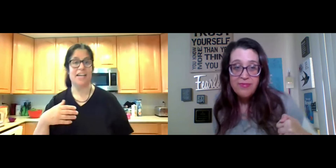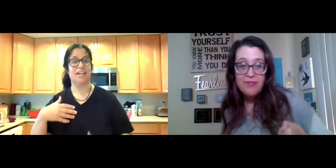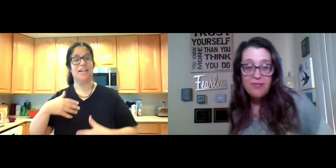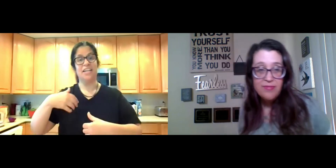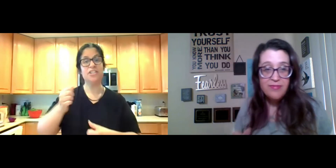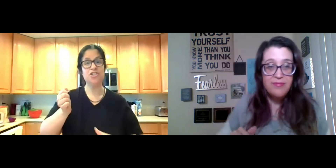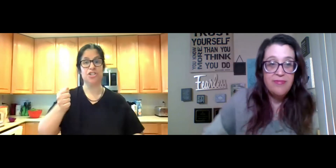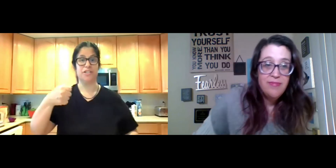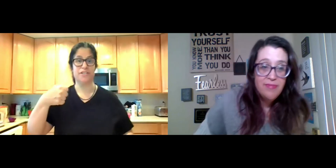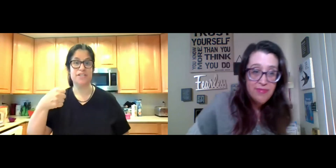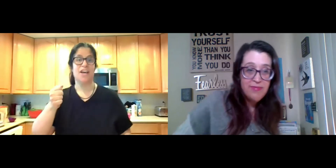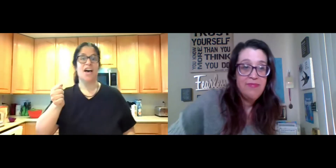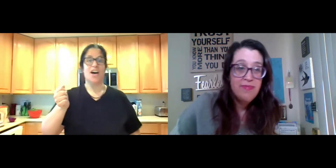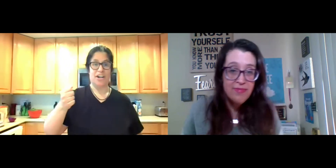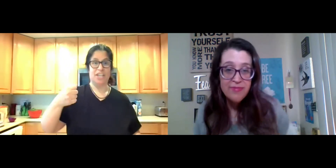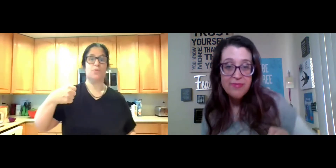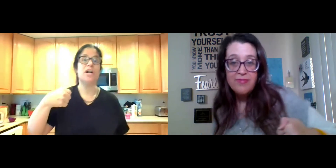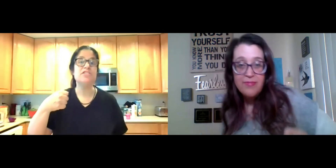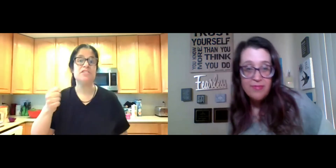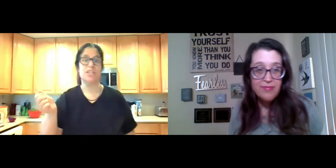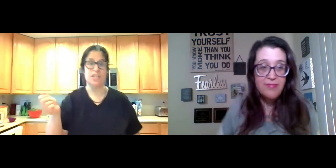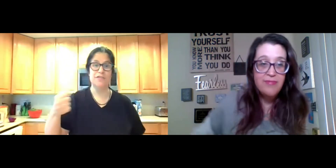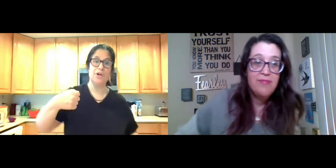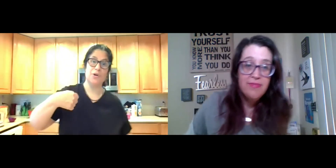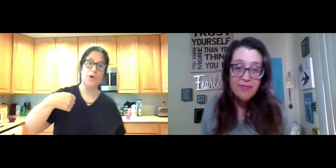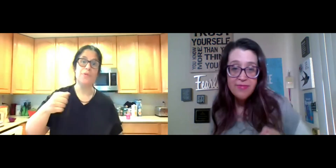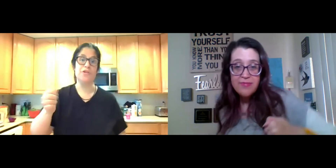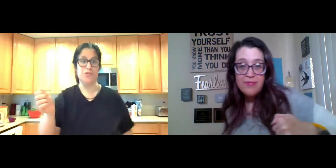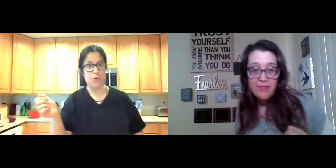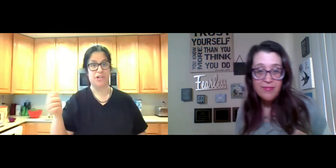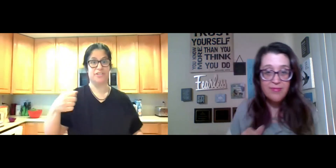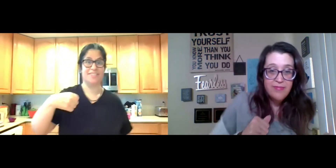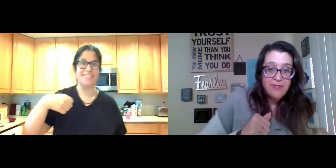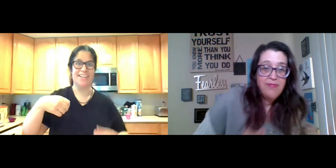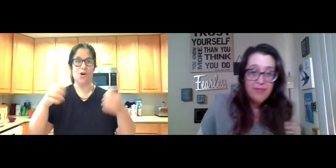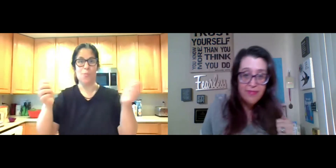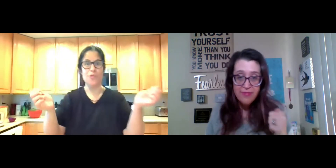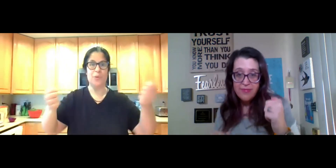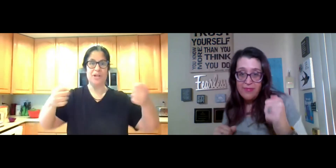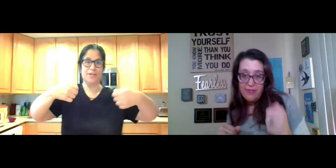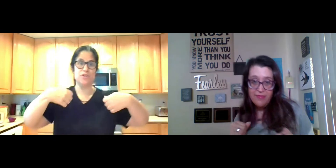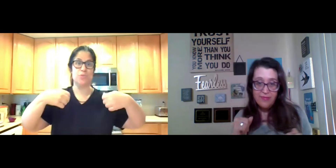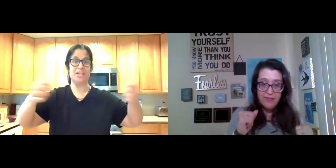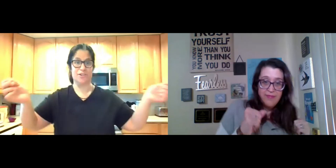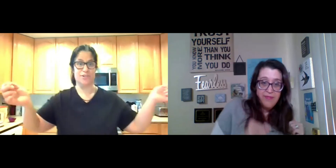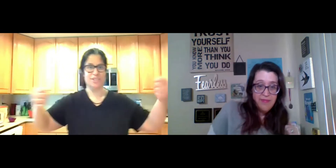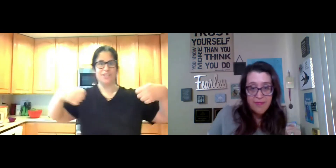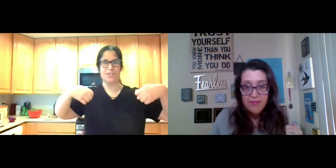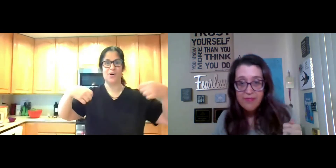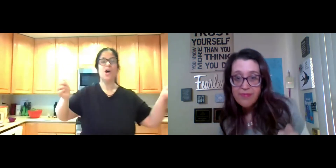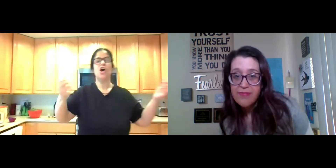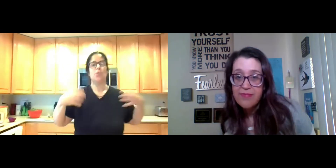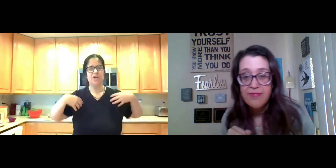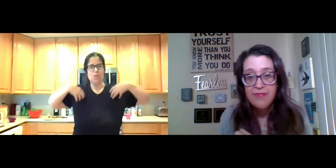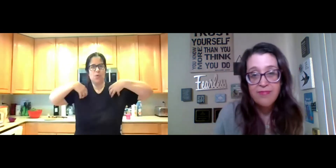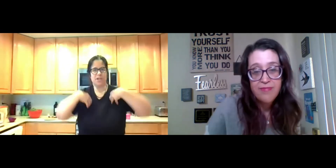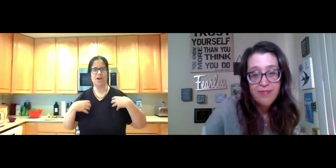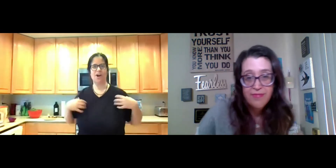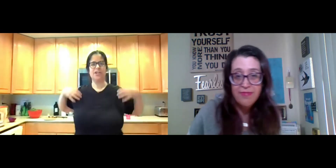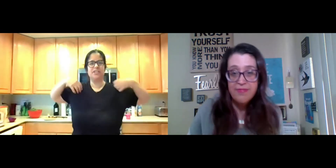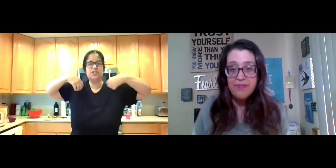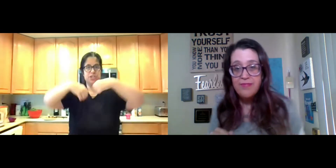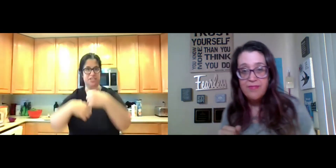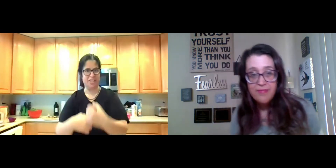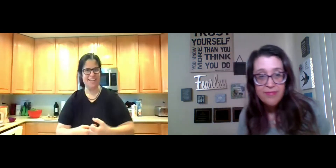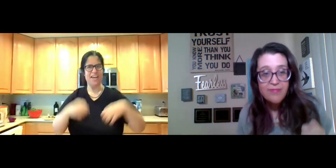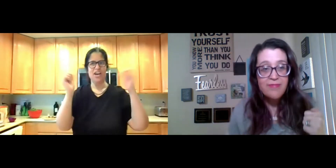like hinges get rusty. you don't open the doors and open the windows regularly, you know, we don't want